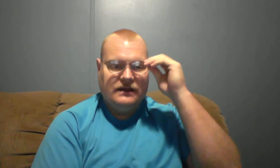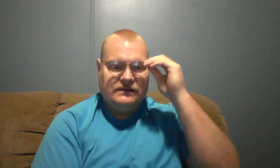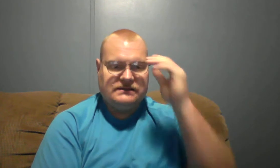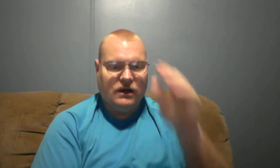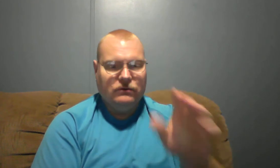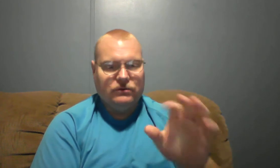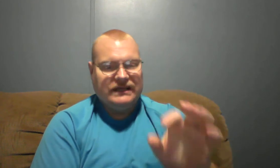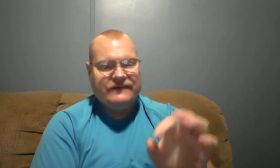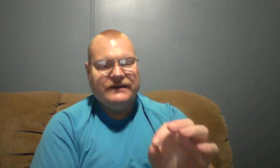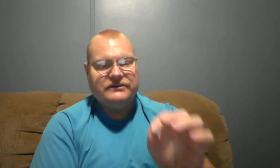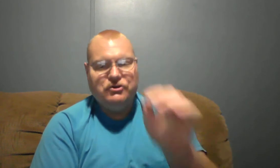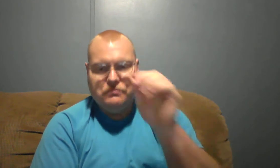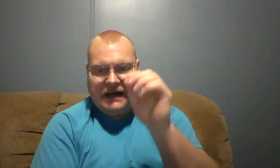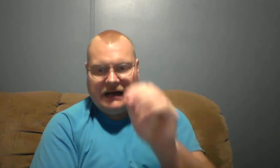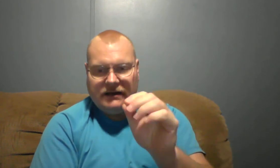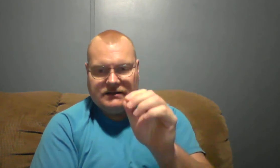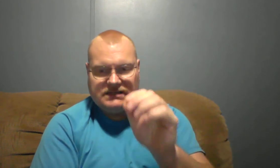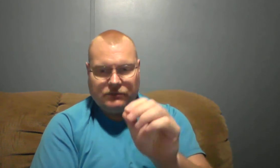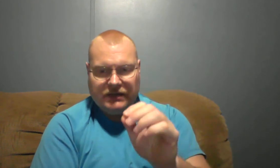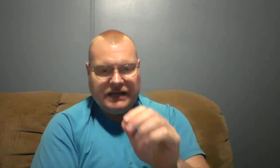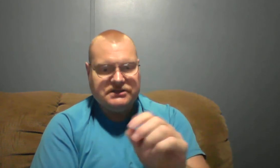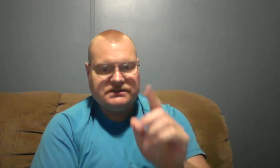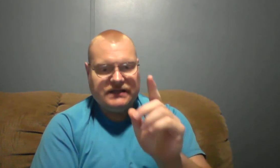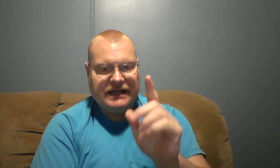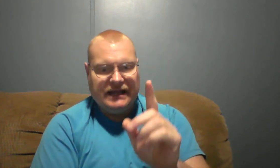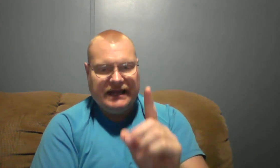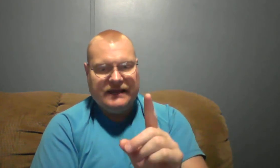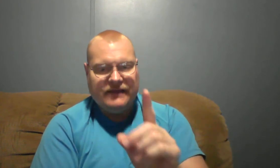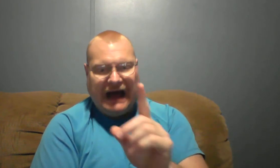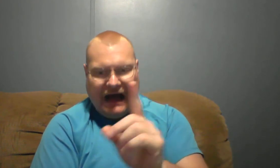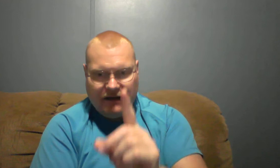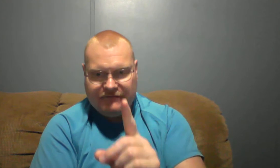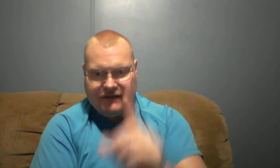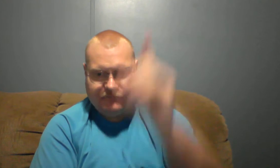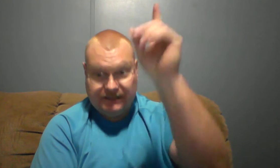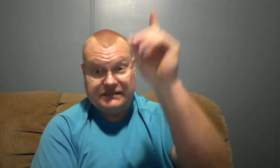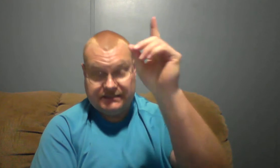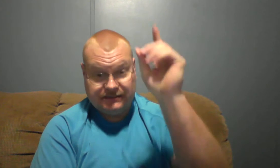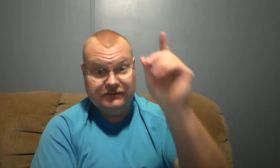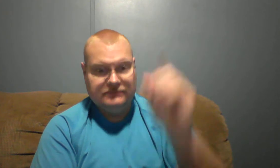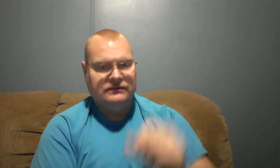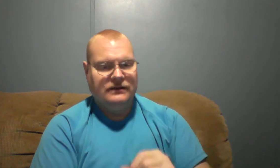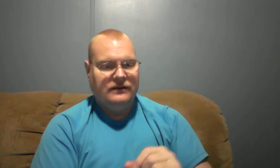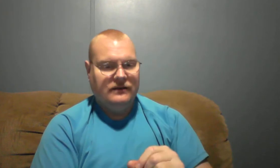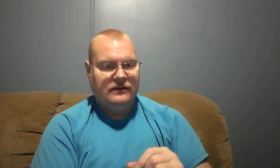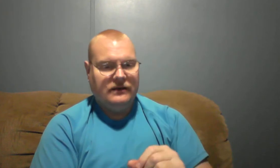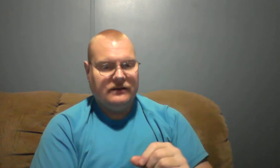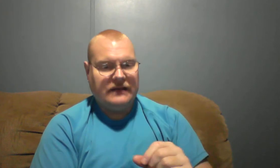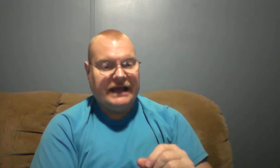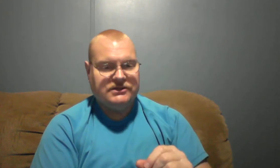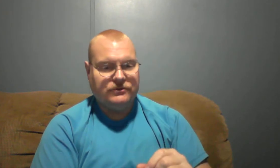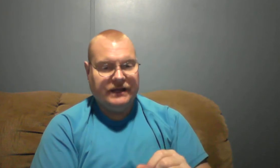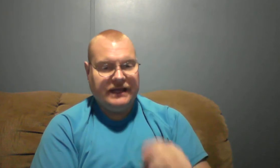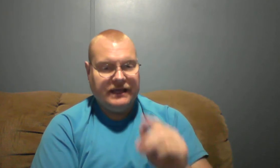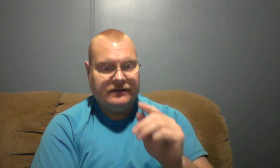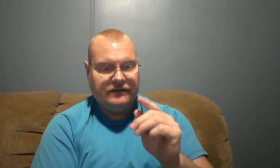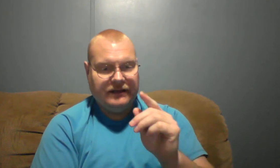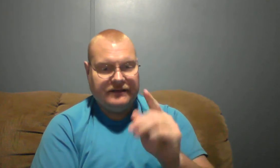It says, Lord, give ear to my supplications. And in thy faithfulness, answer me in thy